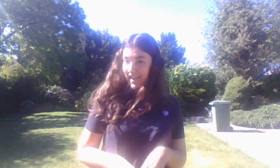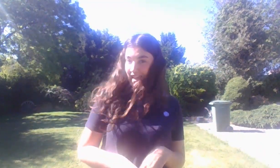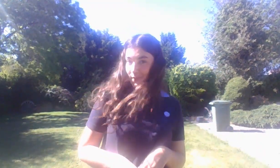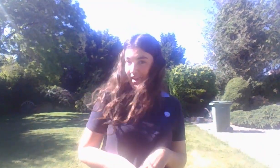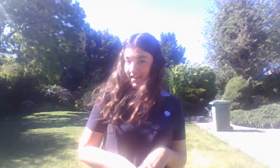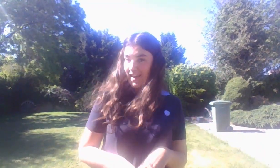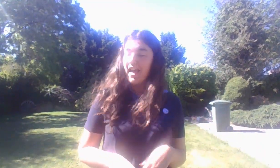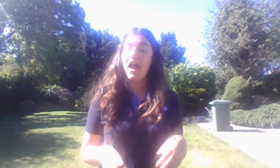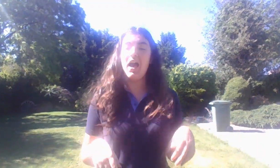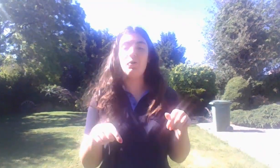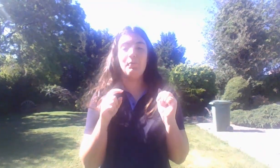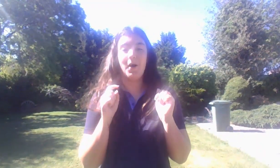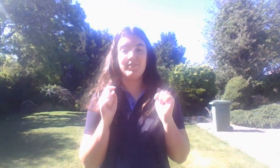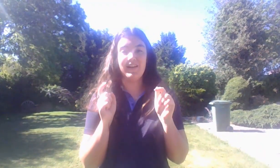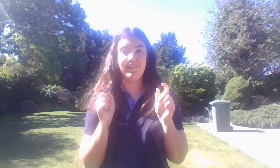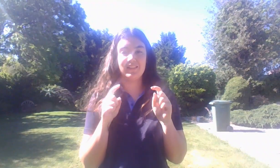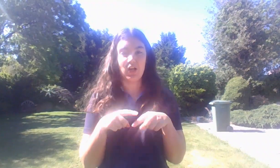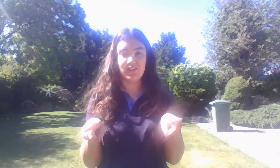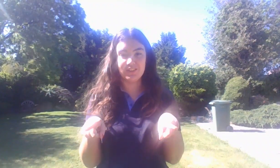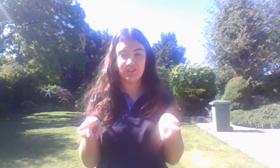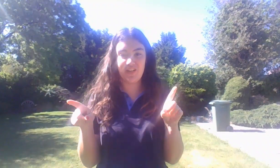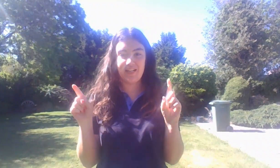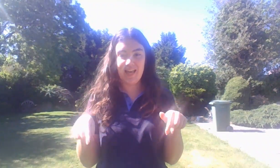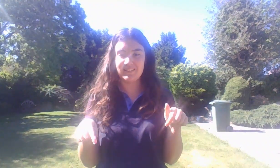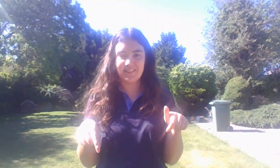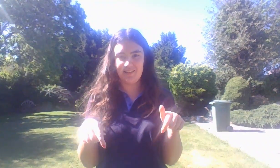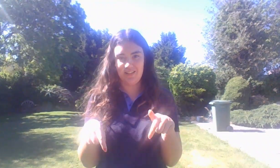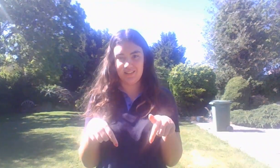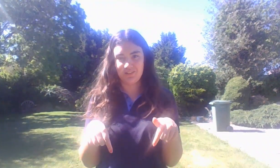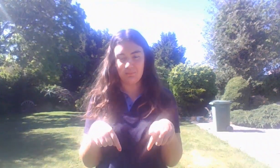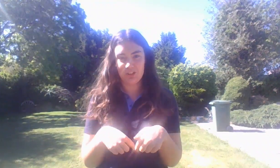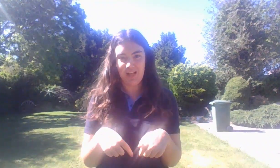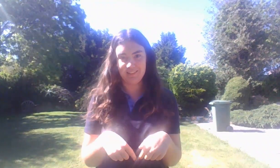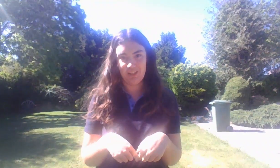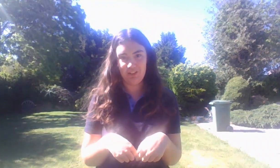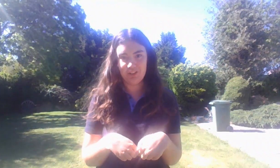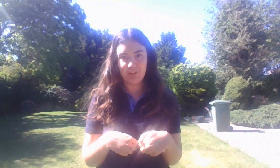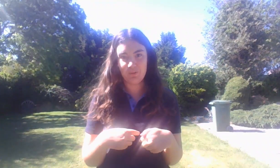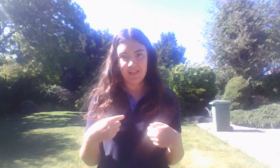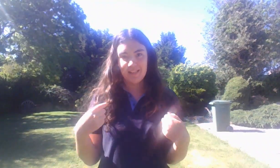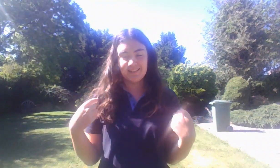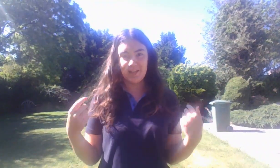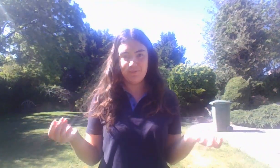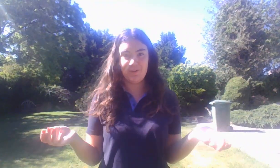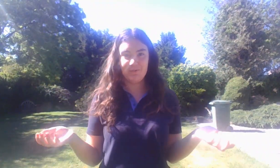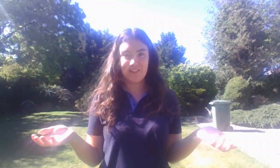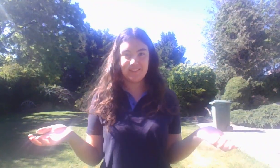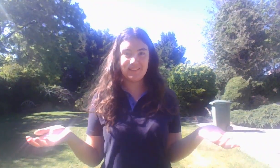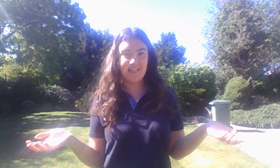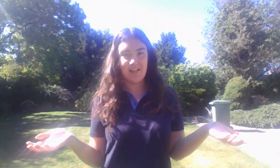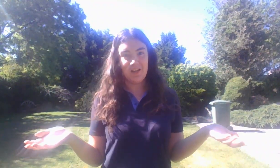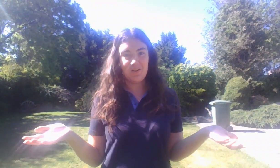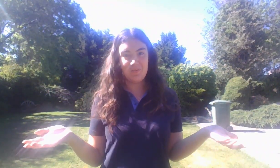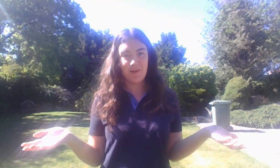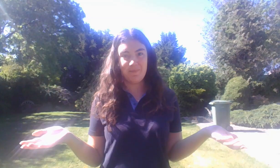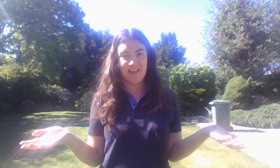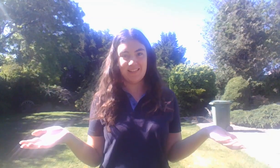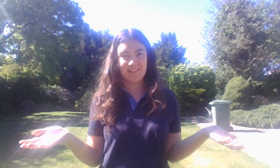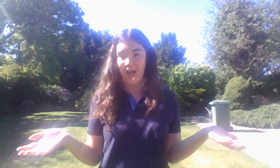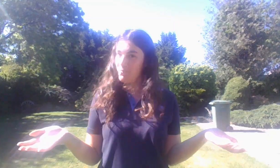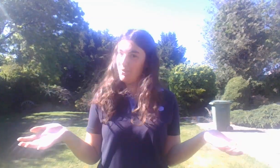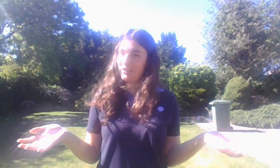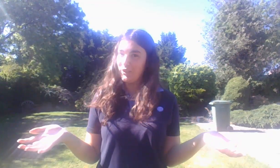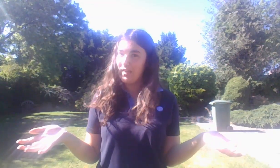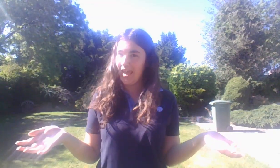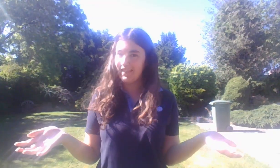I'm gonna sing it anyway. I'll pop the lyrics on the screen and down in the description as usual, so feel free to sing along with